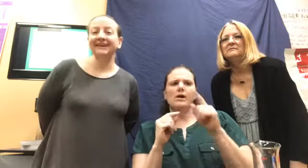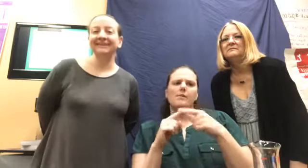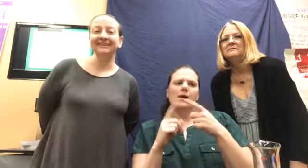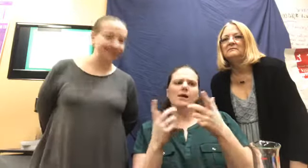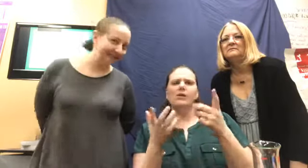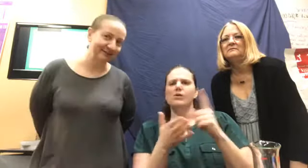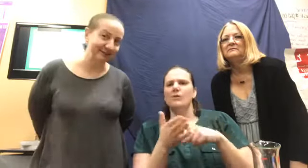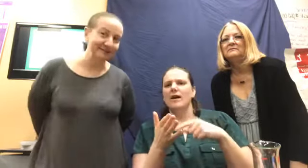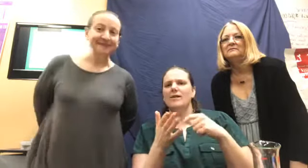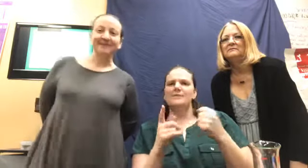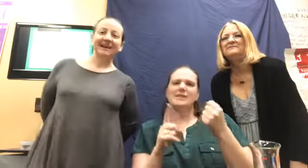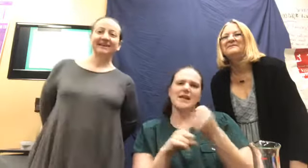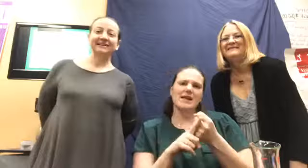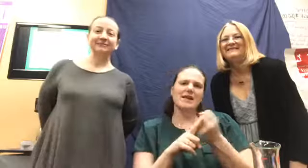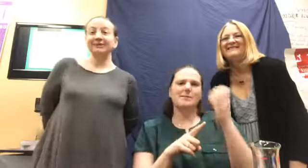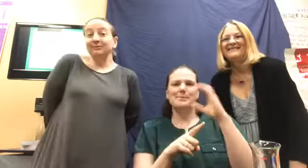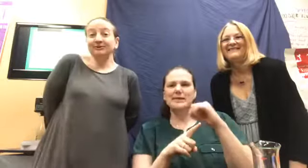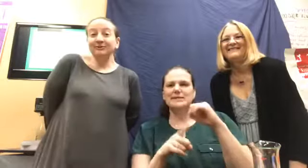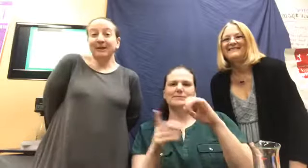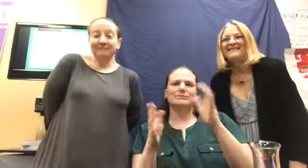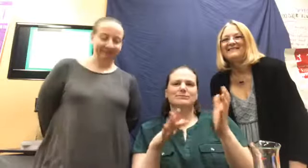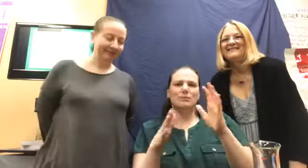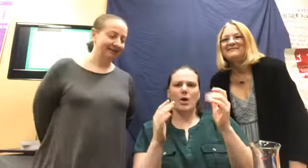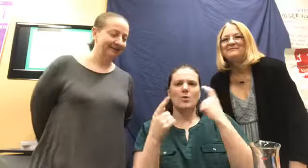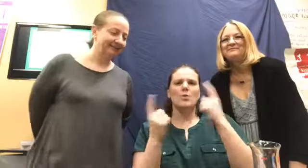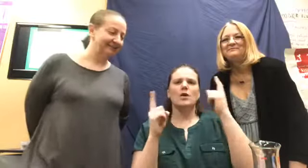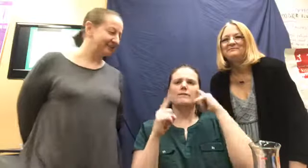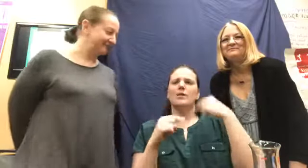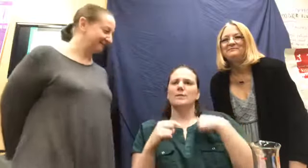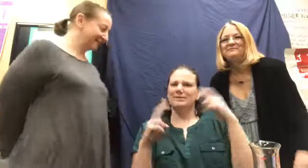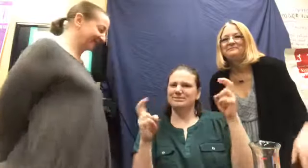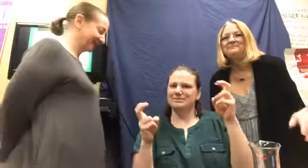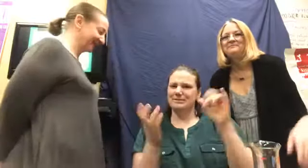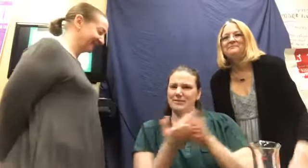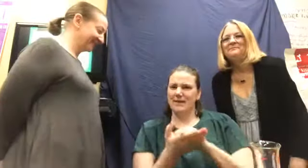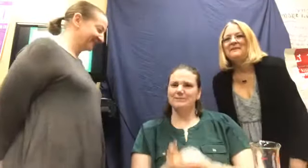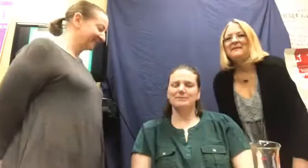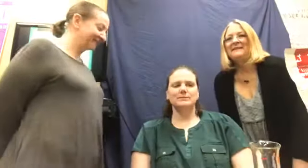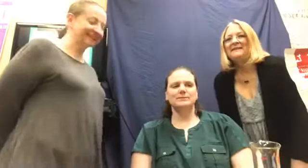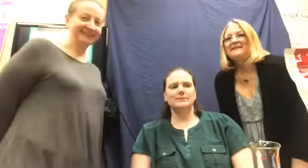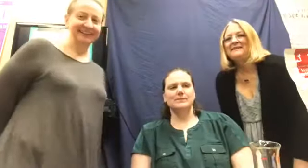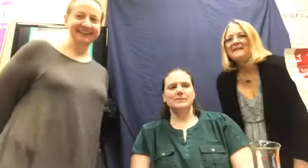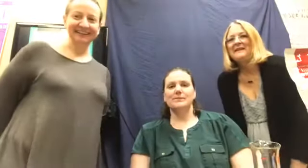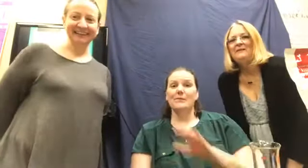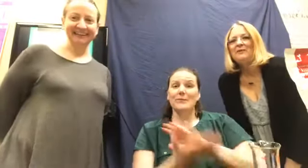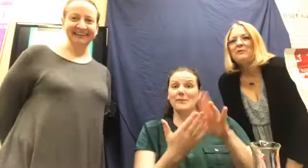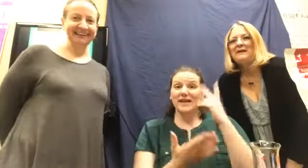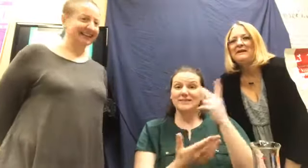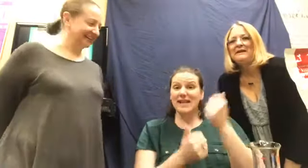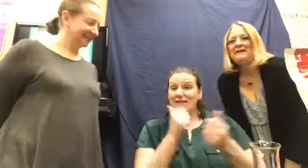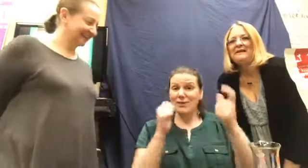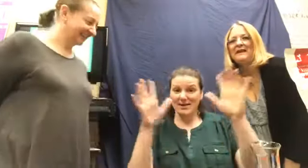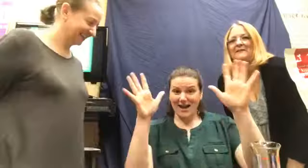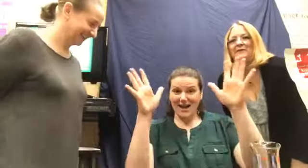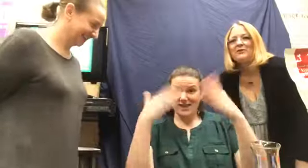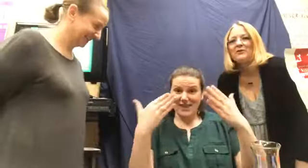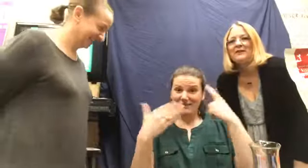I hit and miss do and what's worked for me. So nice to see everyone. Thanks for joining